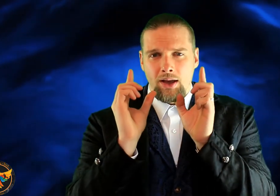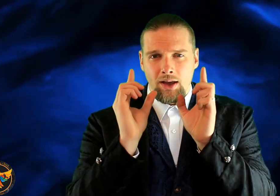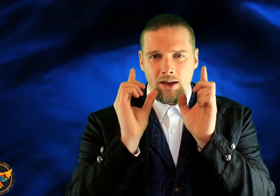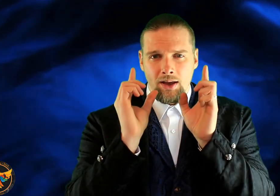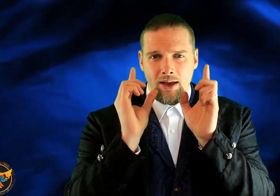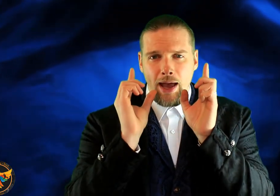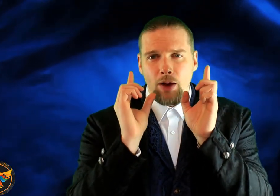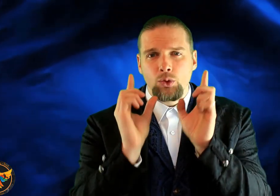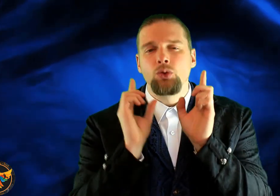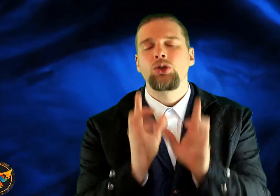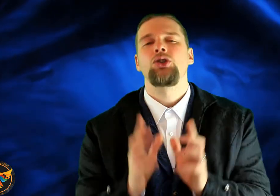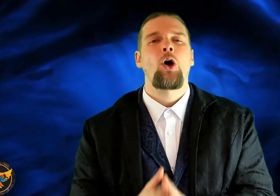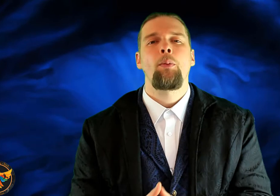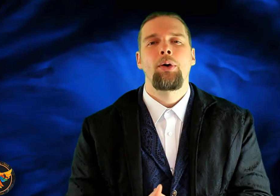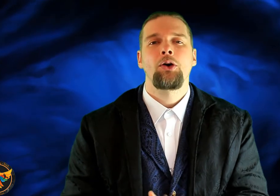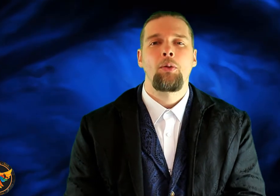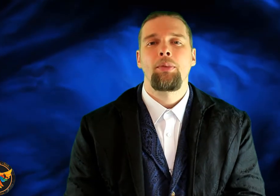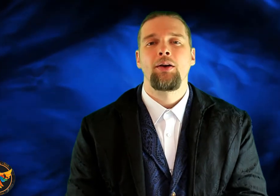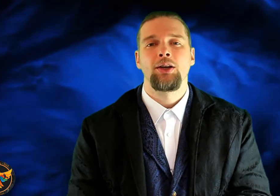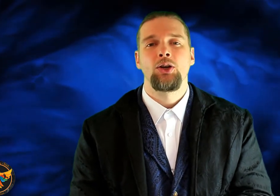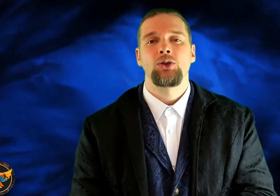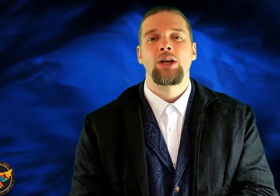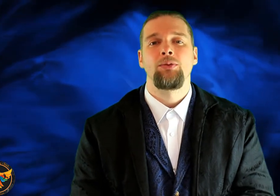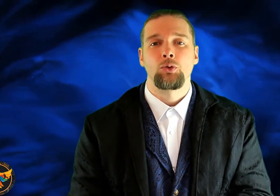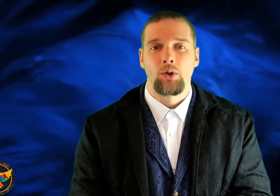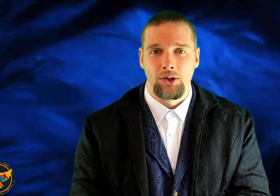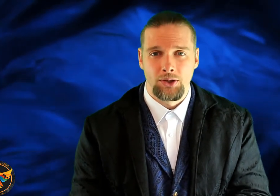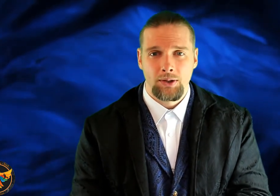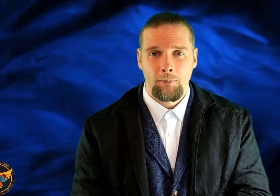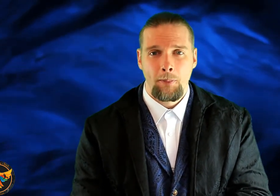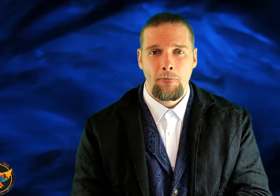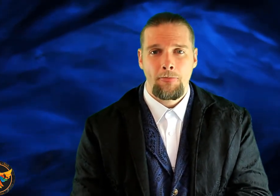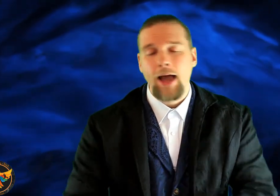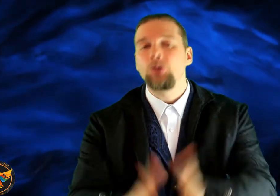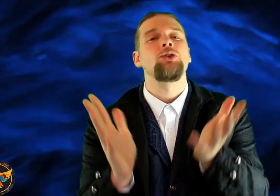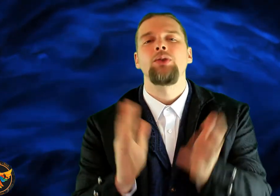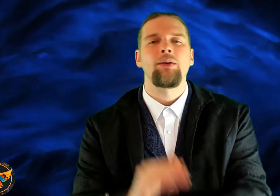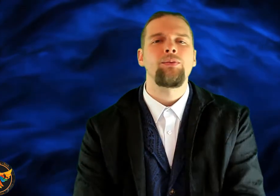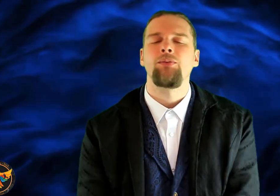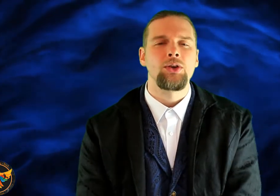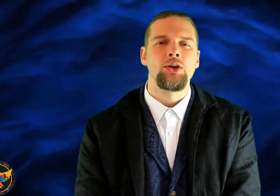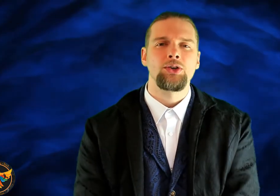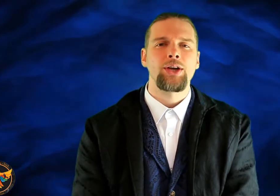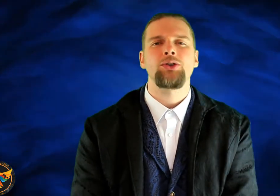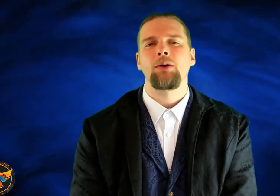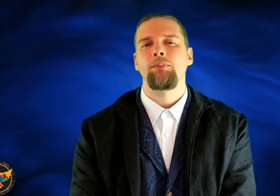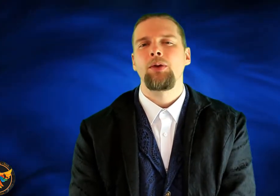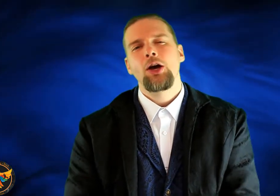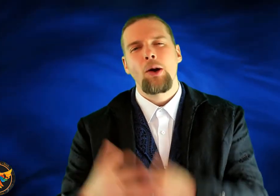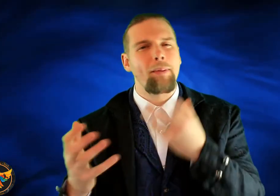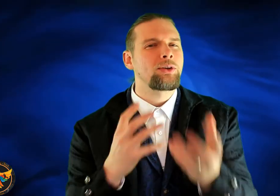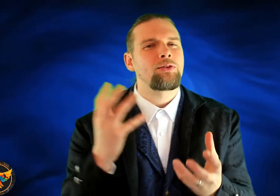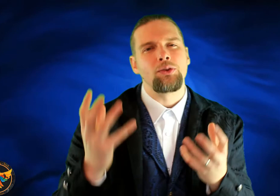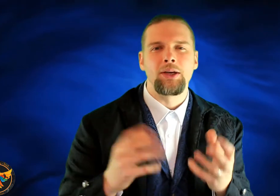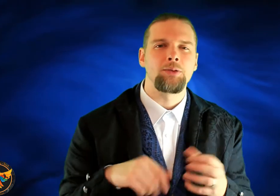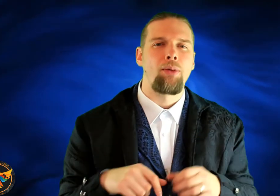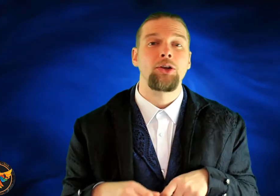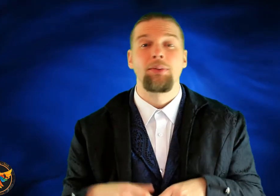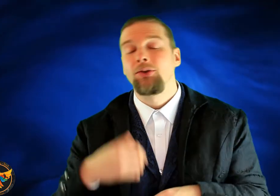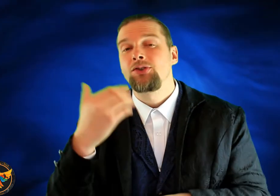Learn how to stop comparing yourself to others. I used to do that for years. used to compare myself to the biggest bodybuilders.